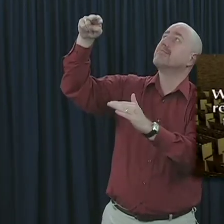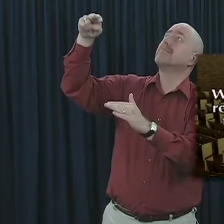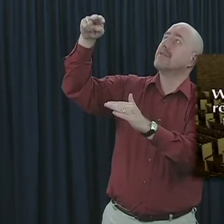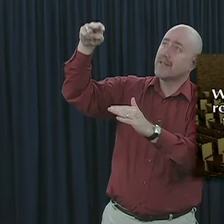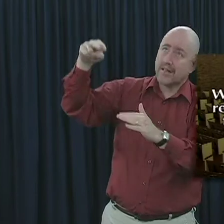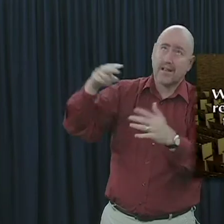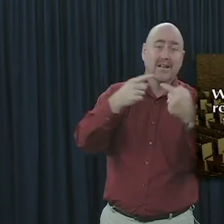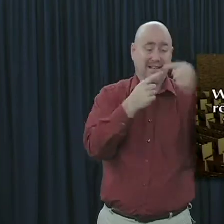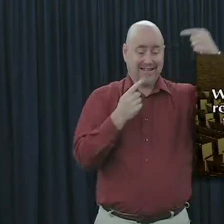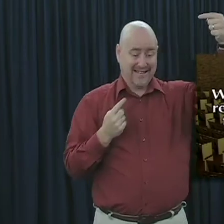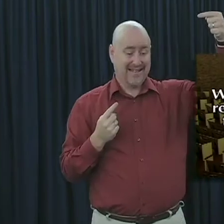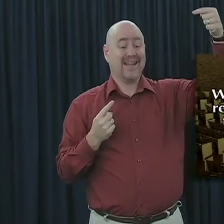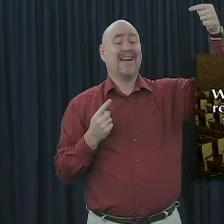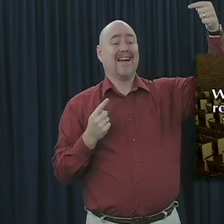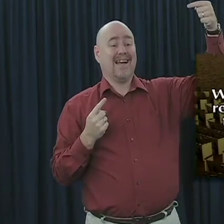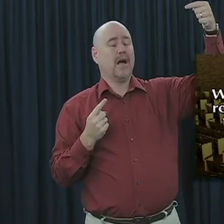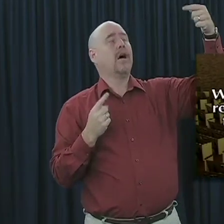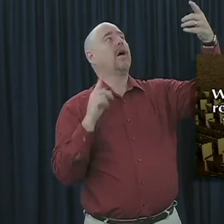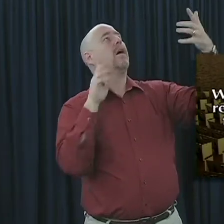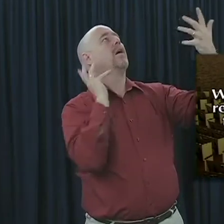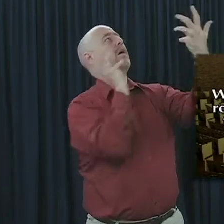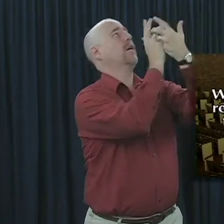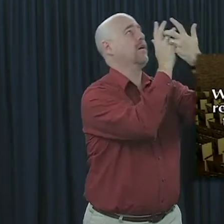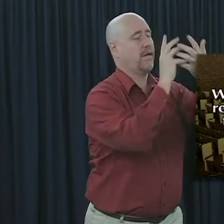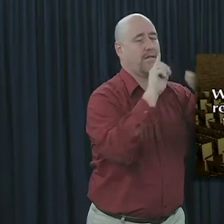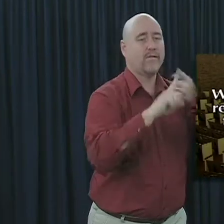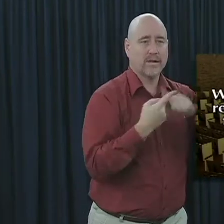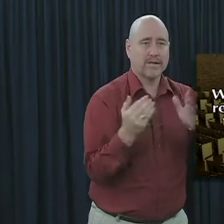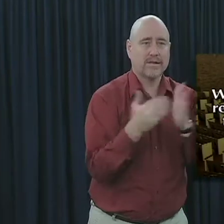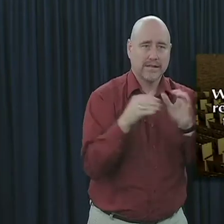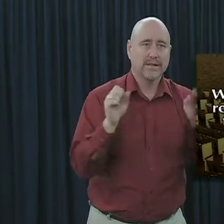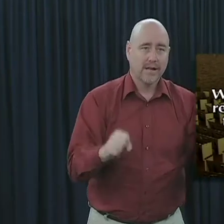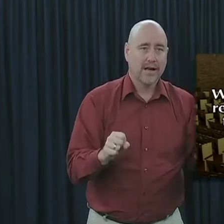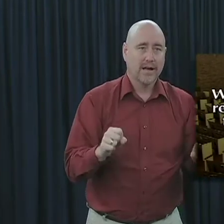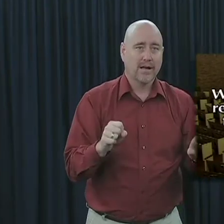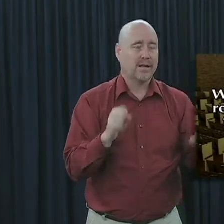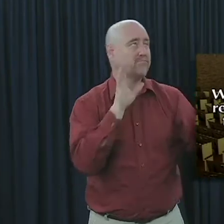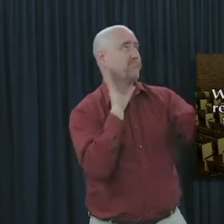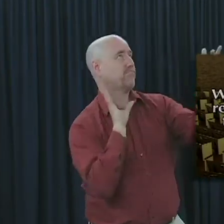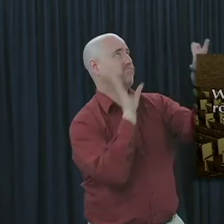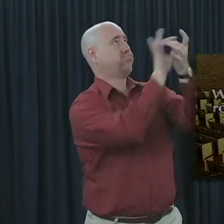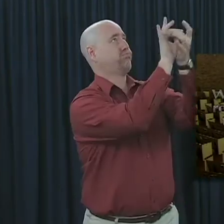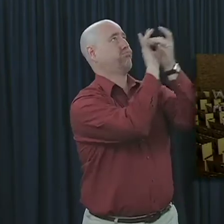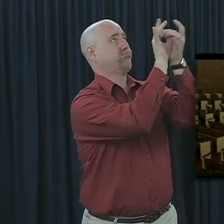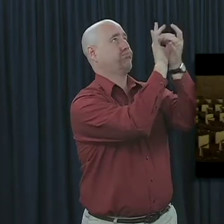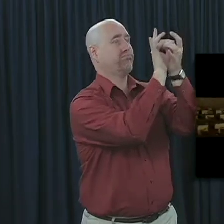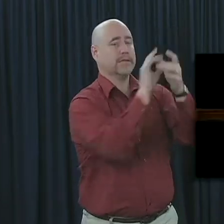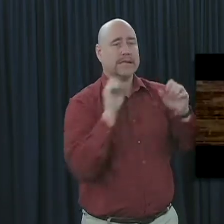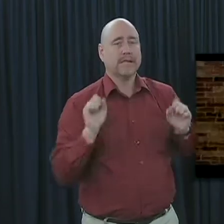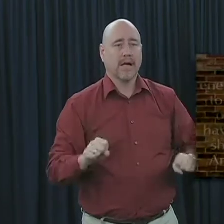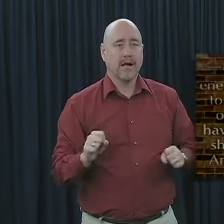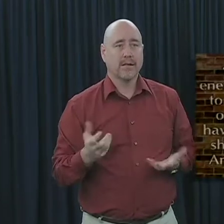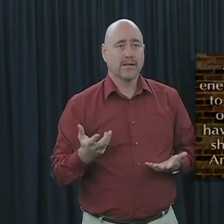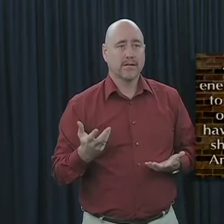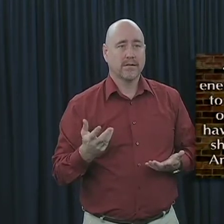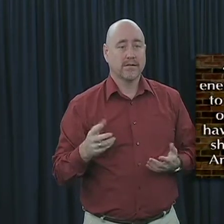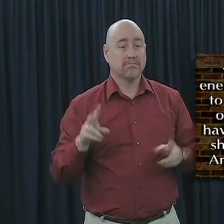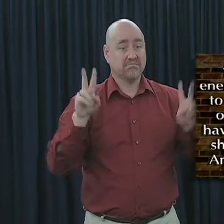we learn that we can be a friend of God again. We learn that we can be reconciled to God. For if,